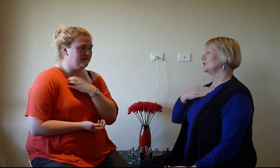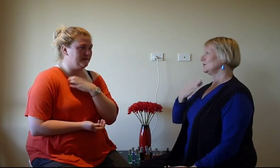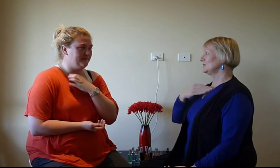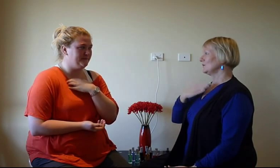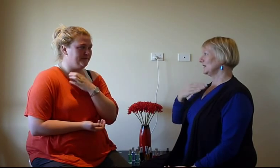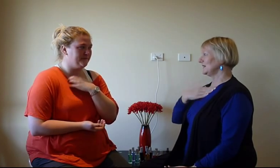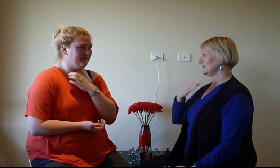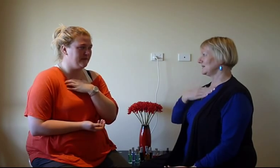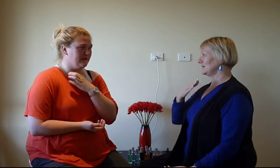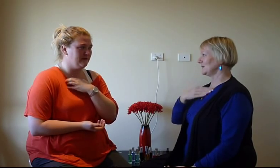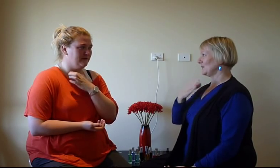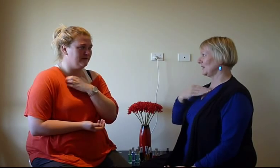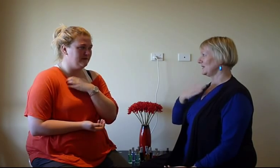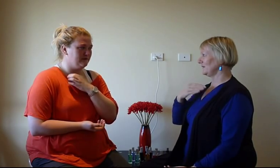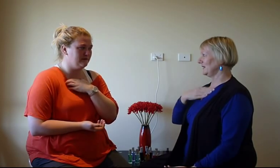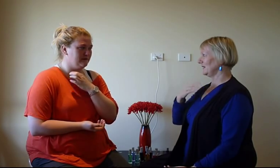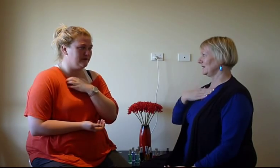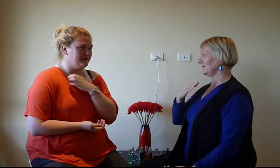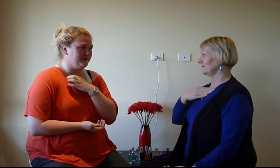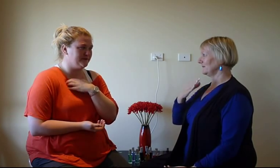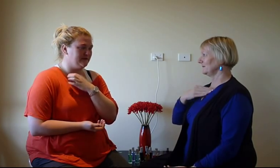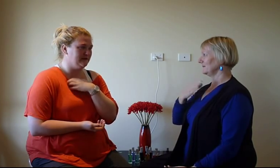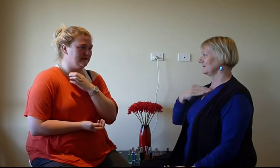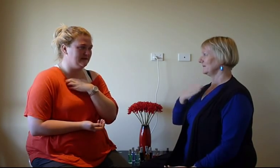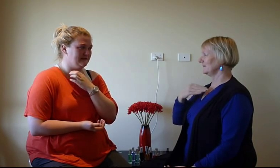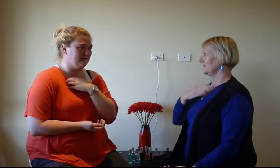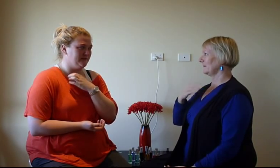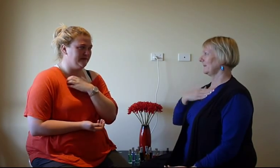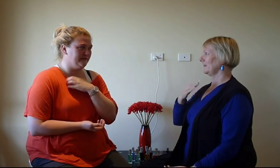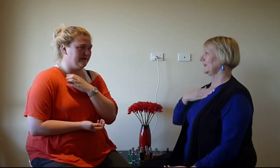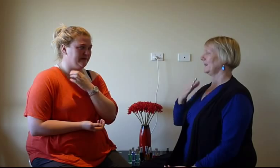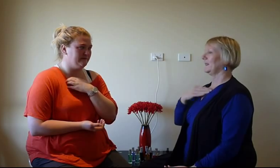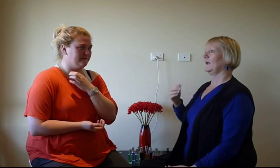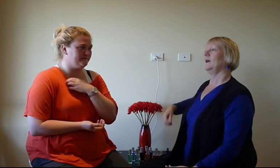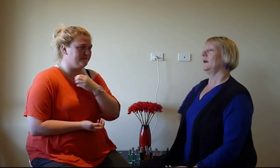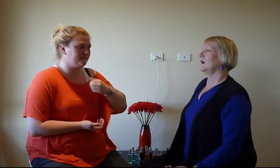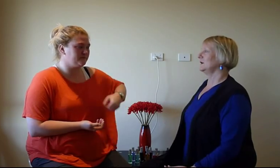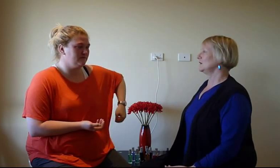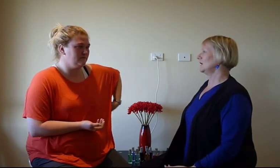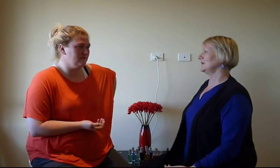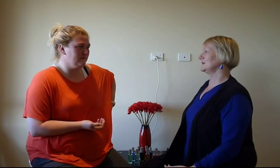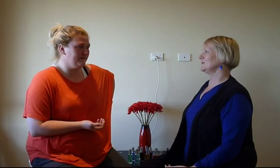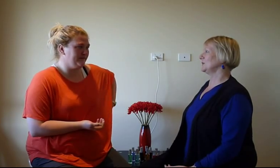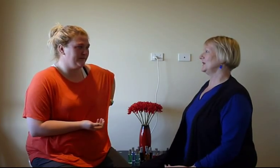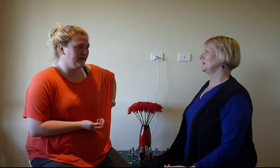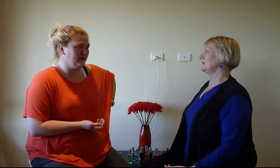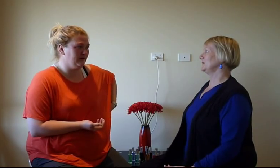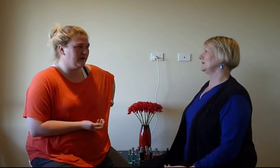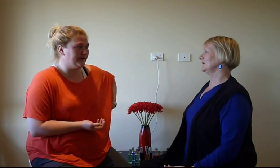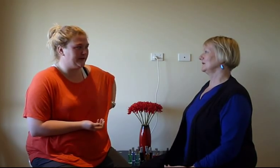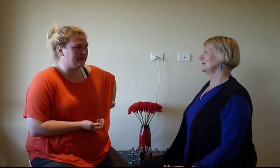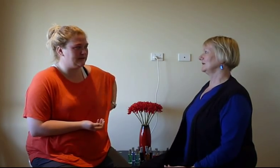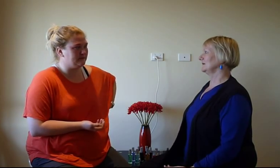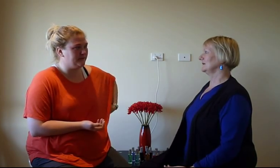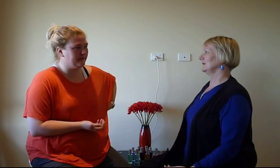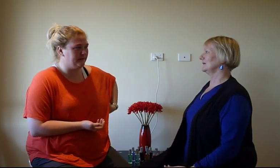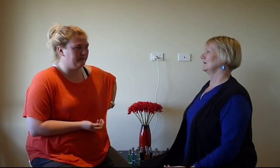choose to release this disappointing feeling. I don't like disappointing people.